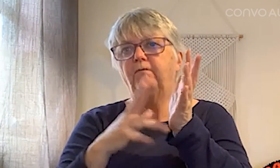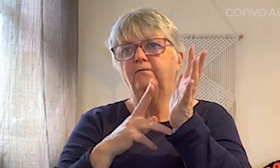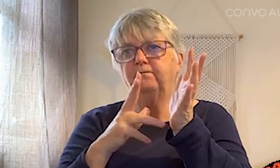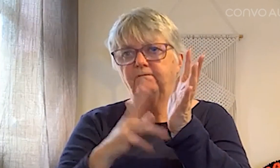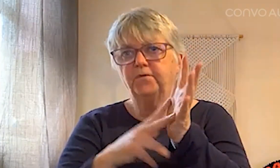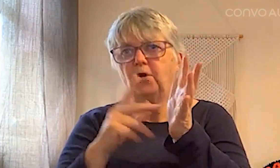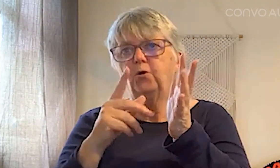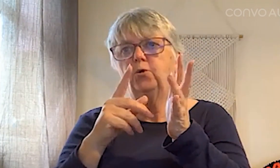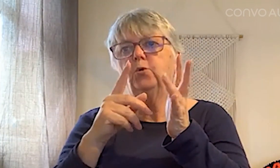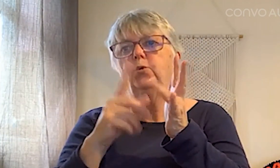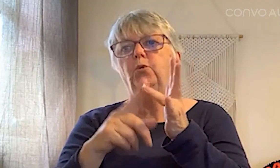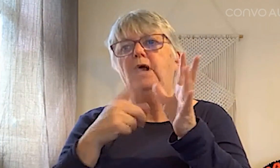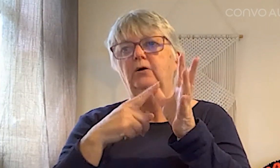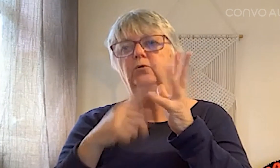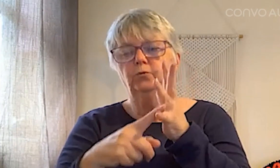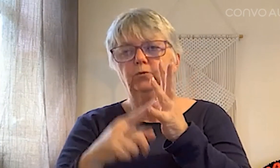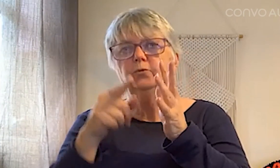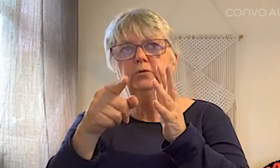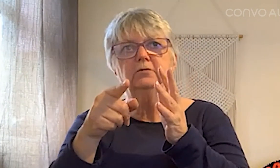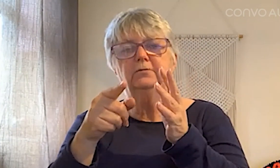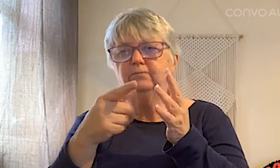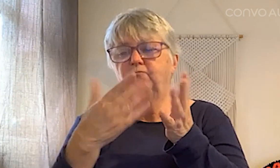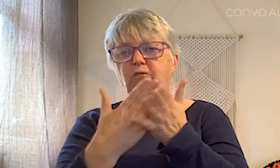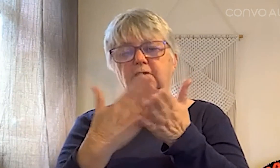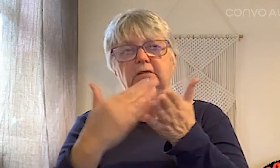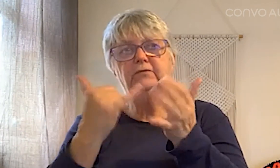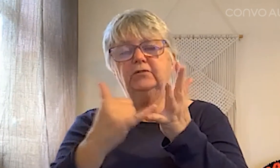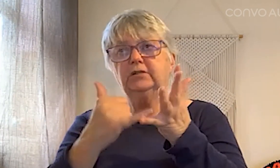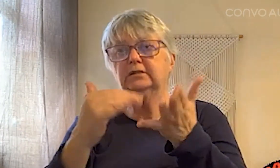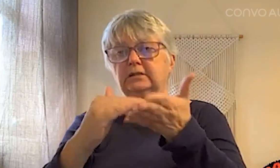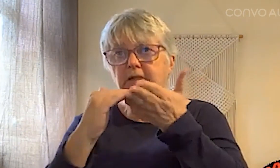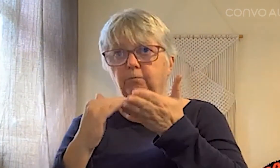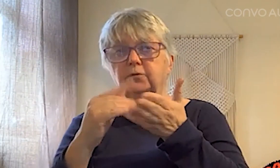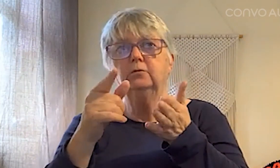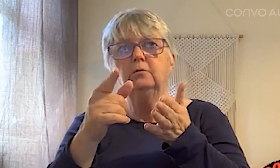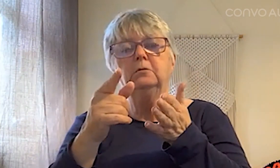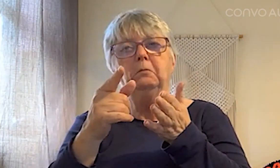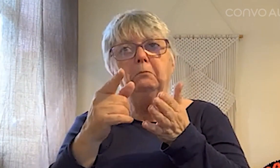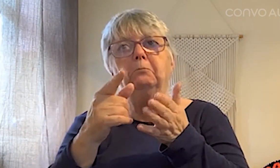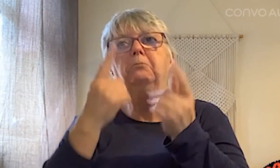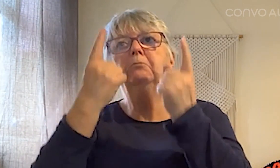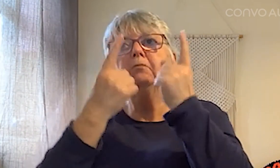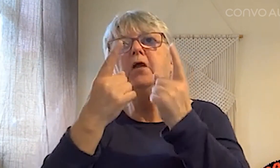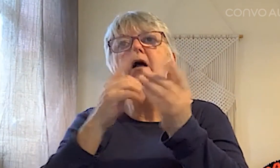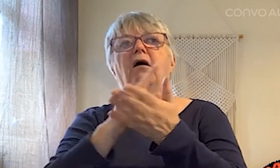It's impossible. So fortunately I described Convo Australia to the triple zero officer.